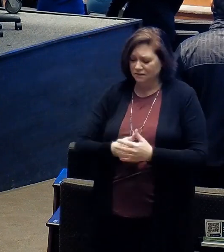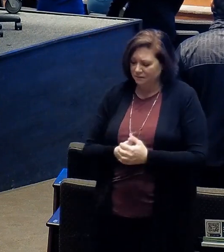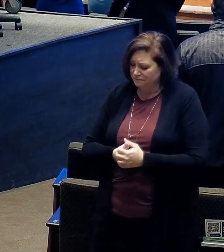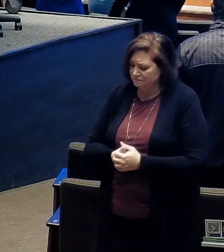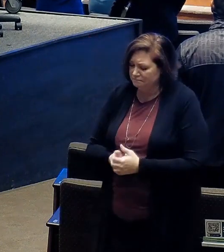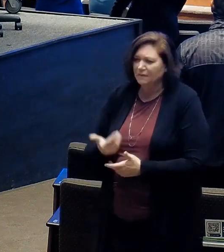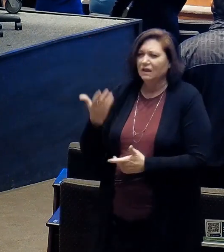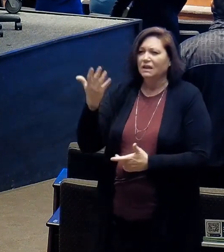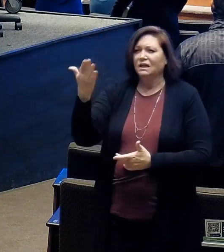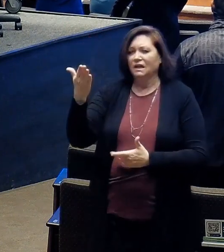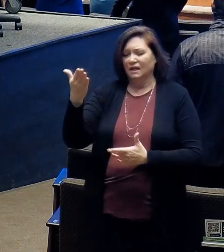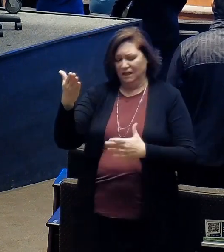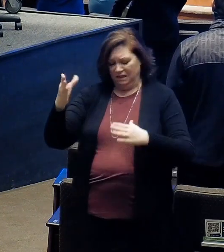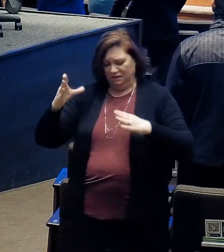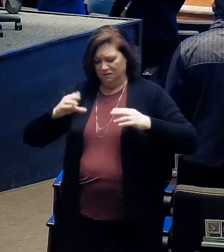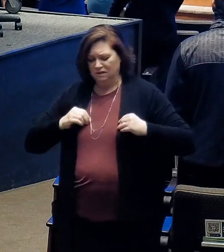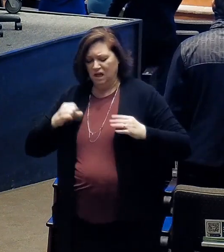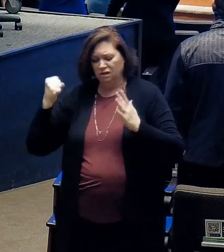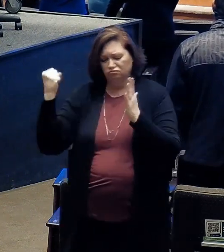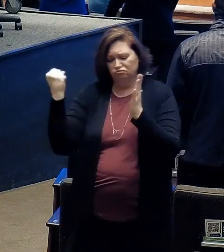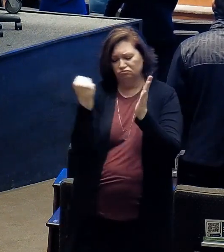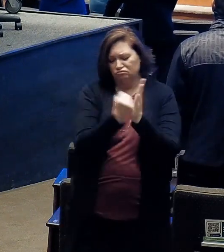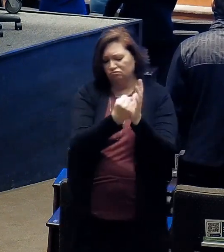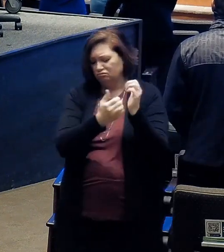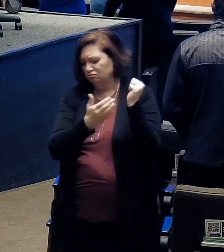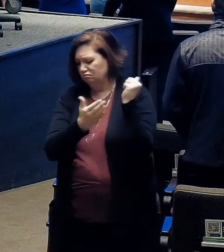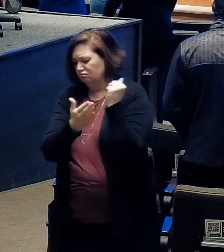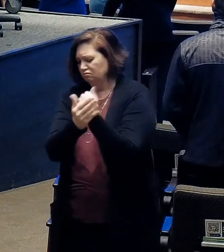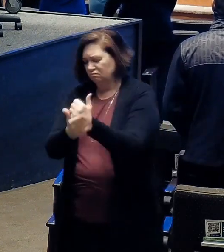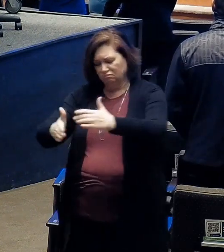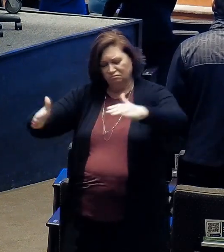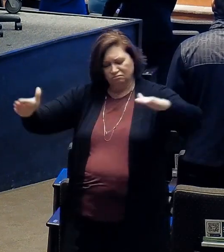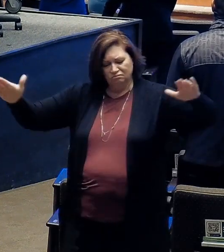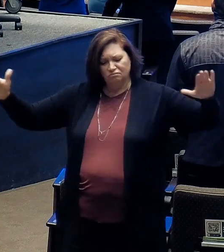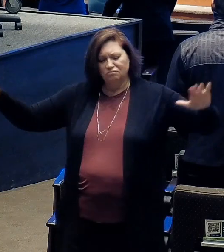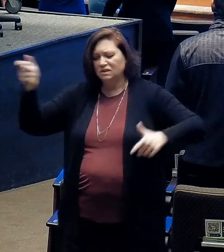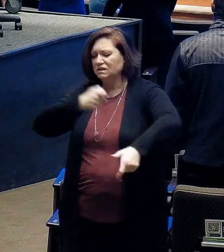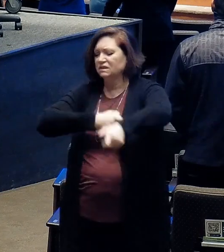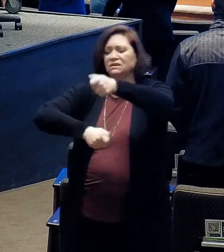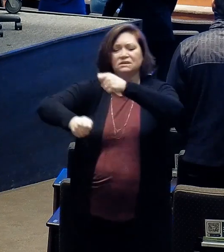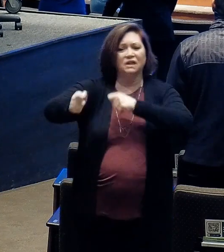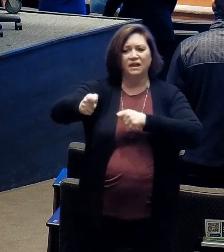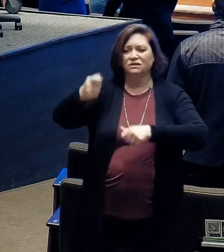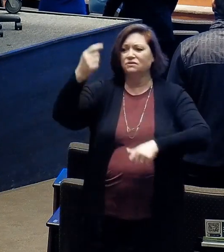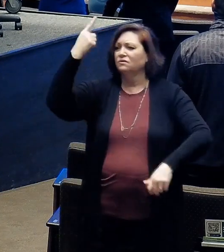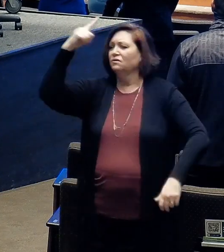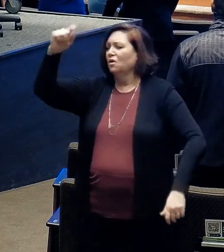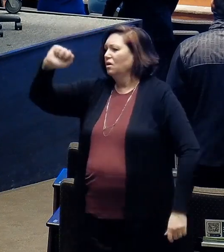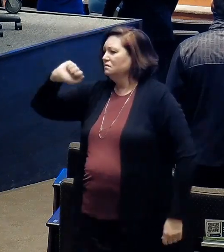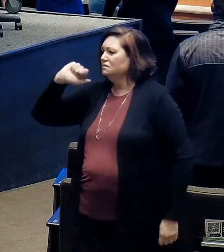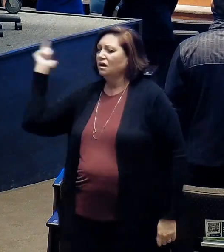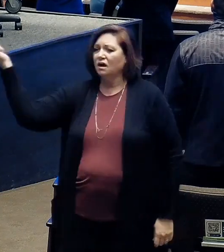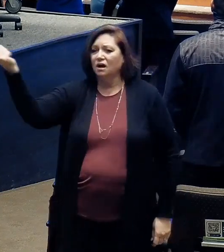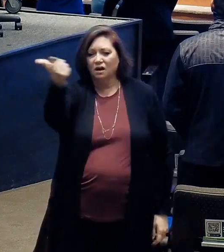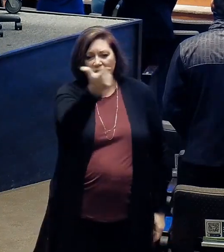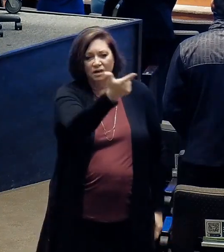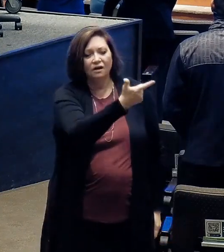nations stretched out on a tree, and took the nails for me.